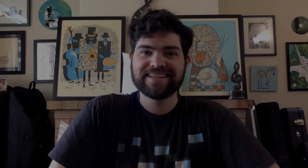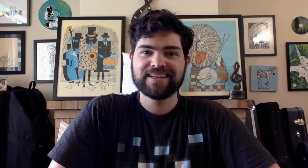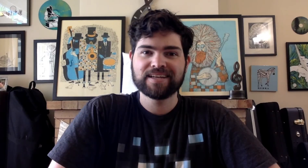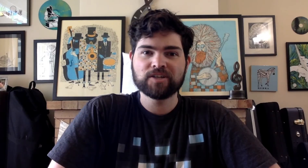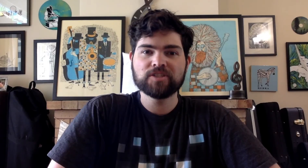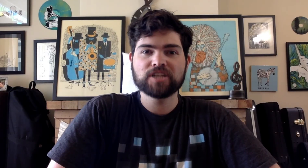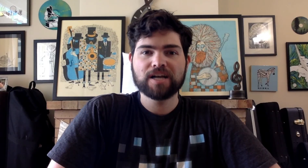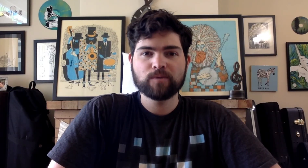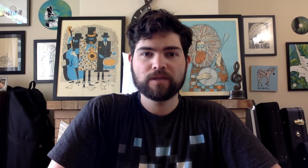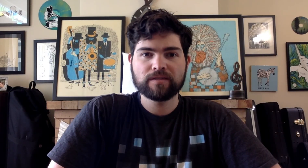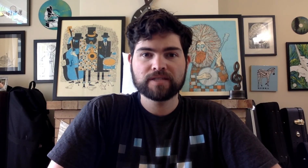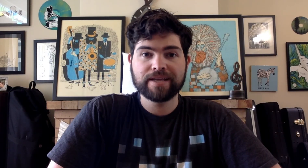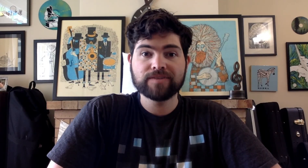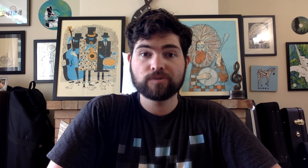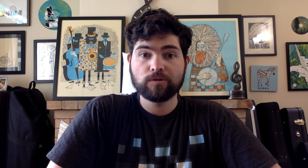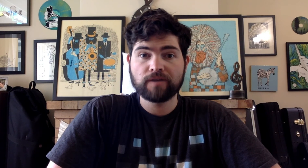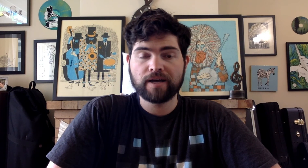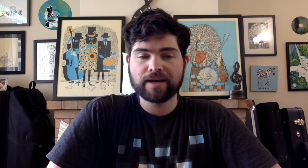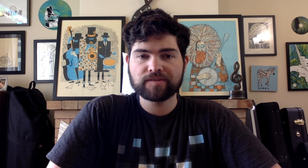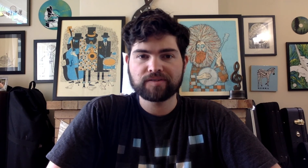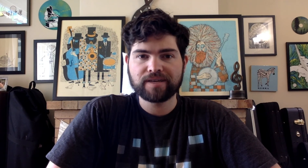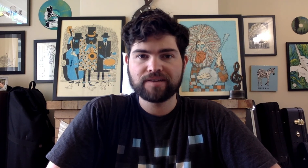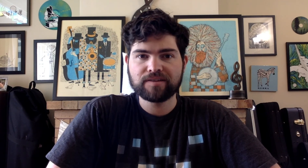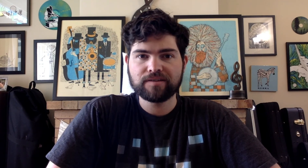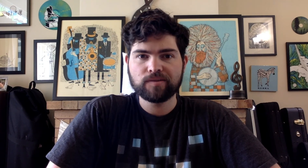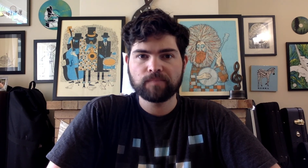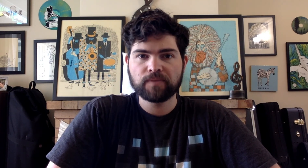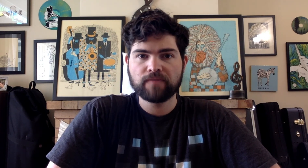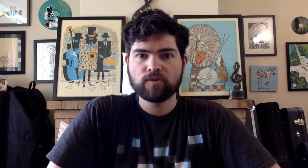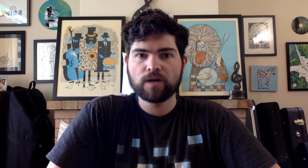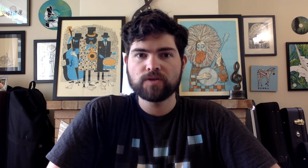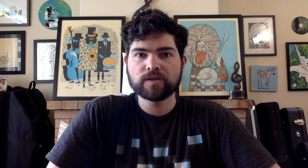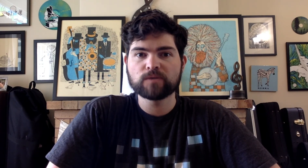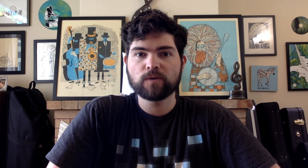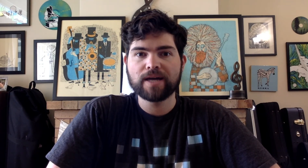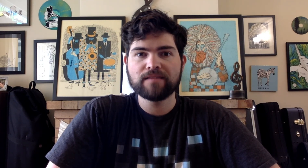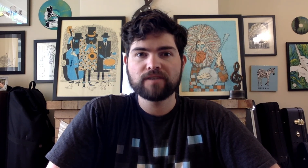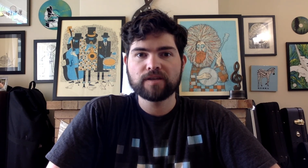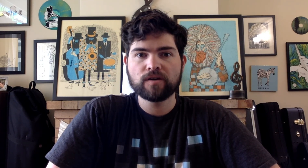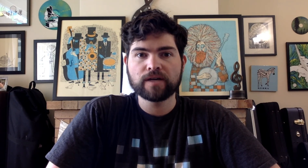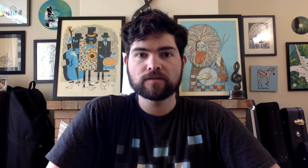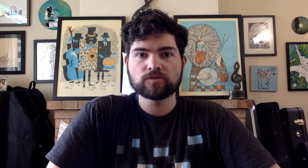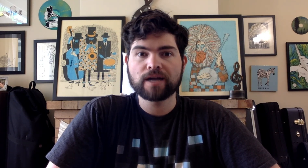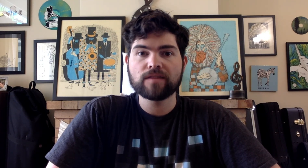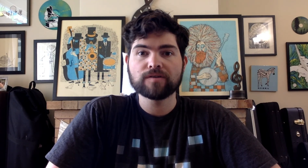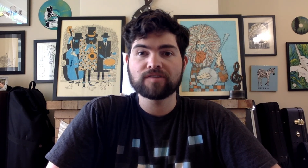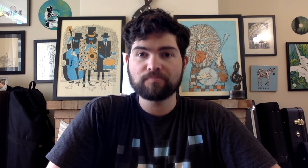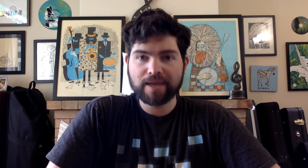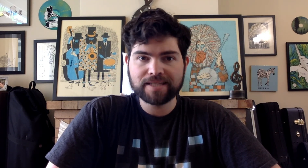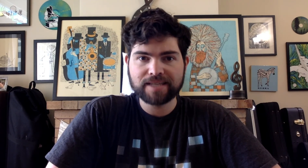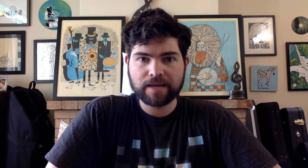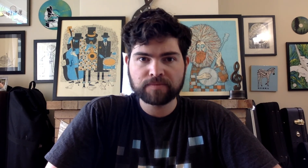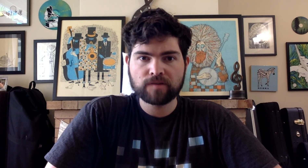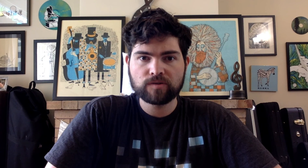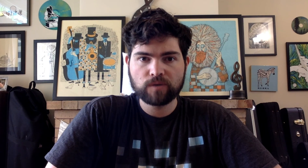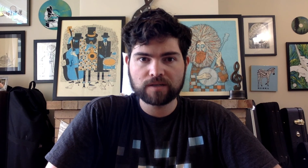good job with today's sol fa exercises if you want you can rewind video and try those as many times as you want